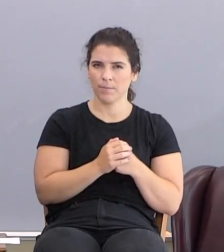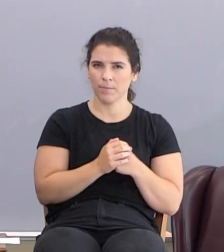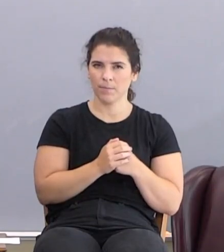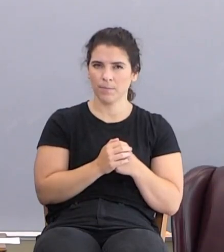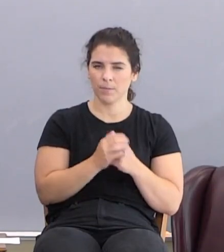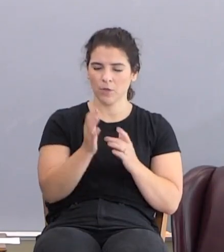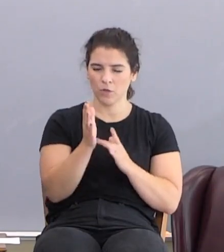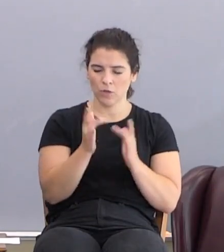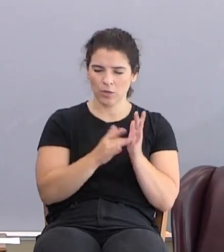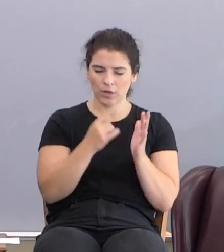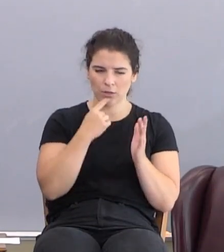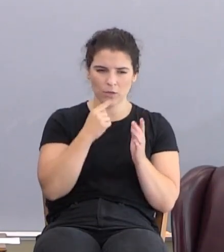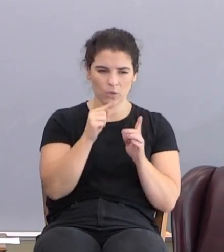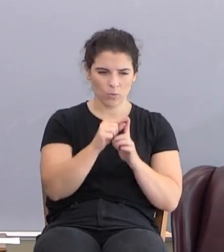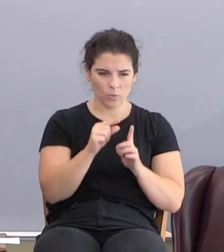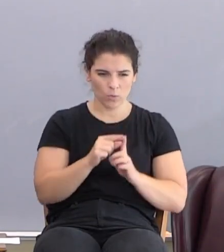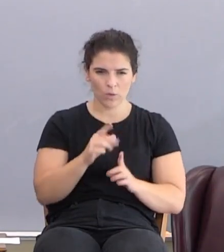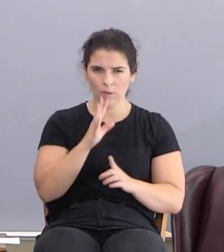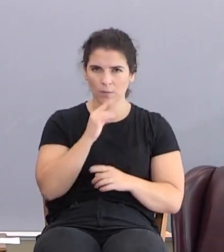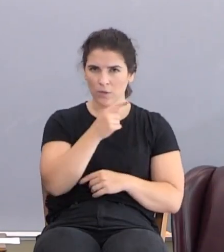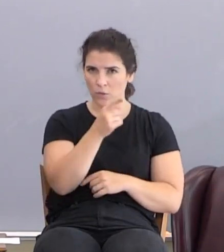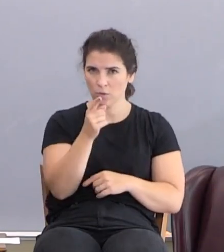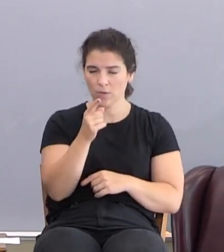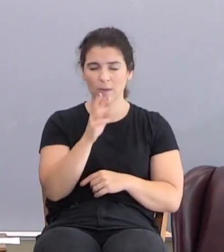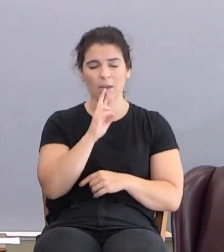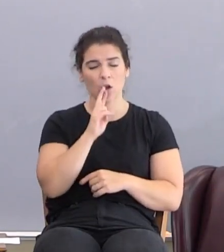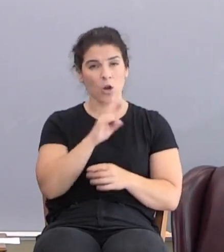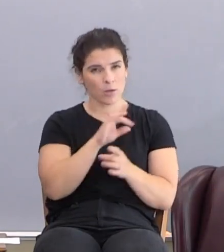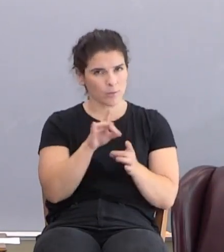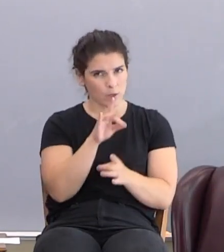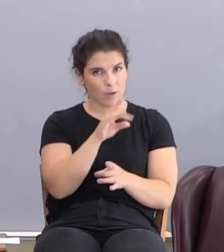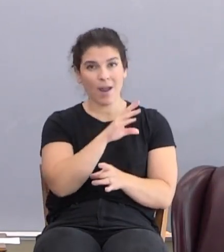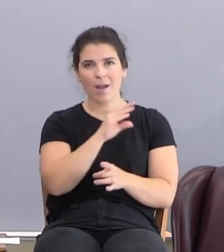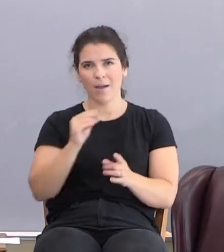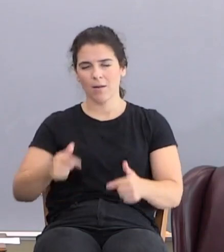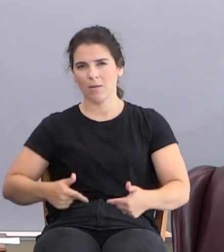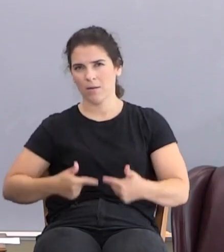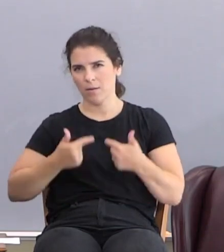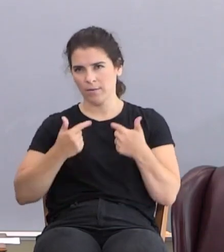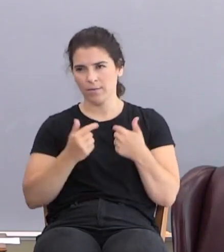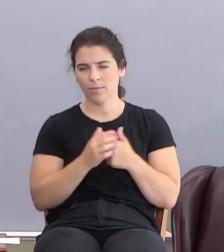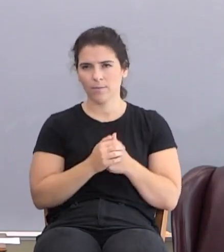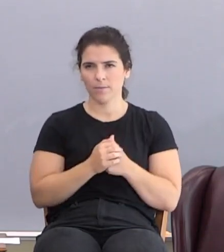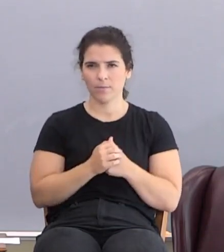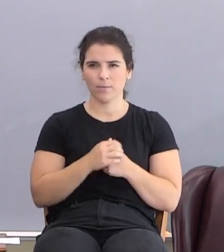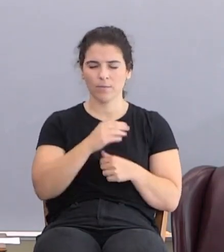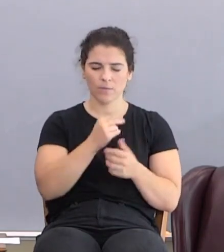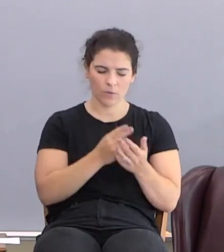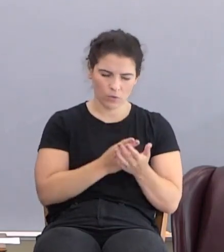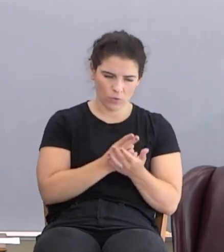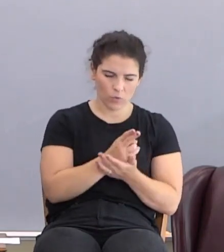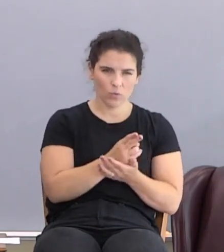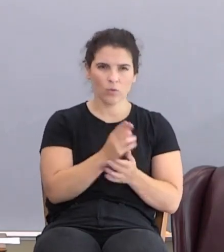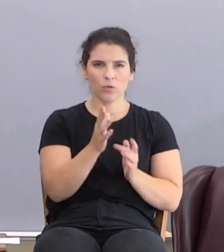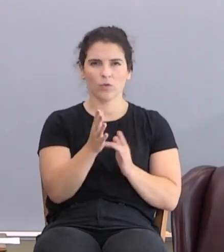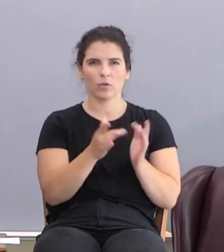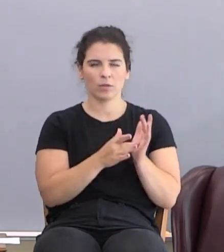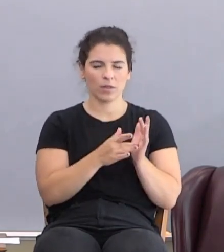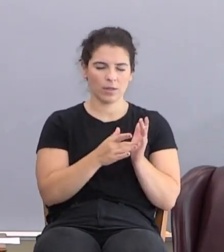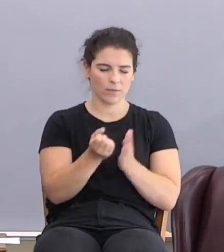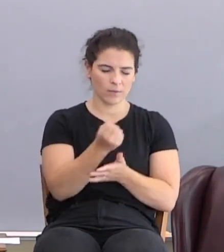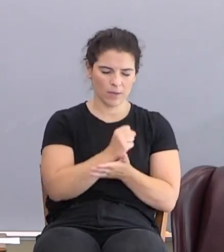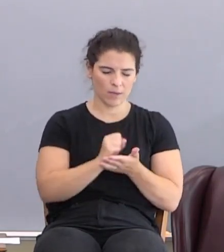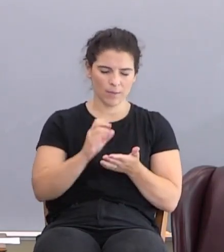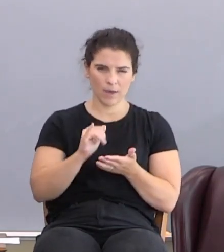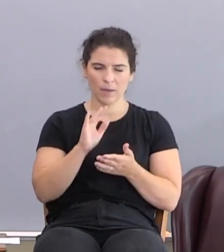Jesus said the words that I speak unto you they are spirit in their life and truth. Jesus said sanctify them by